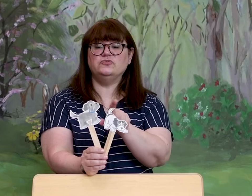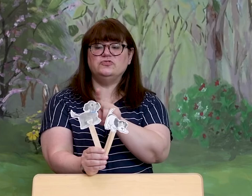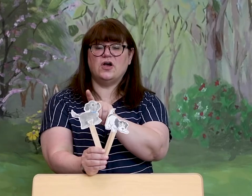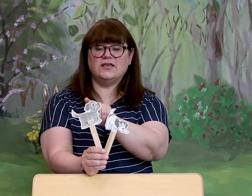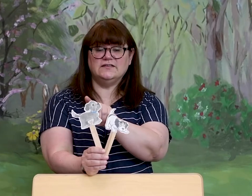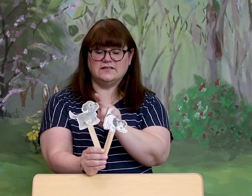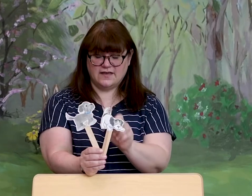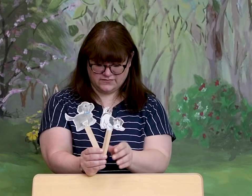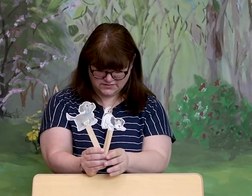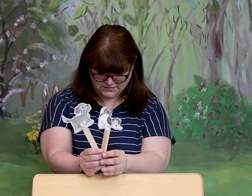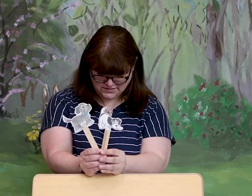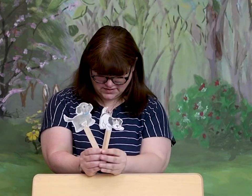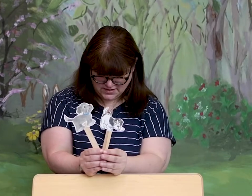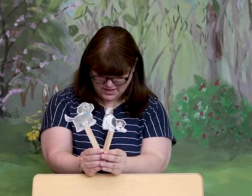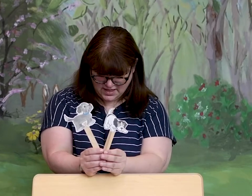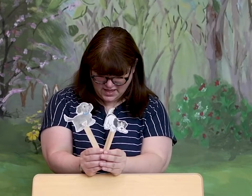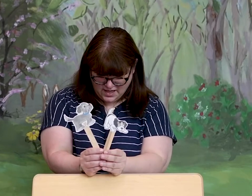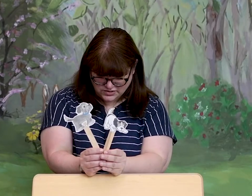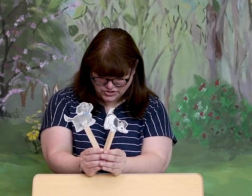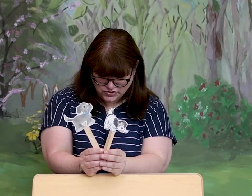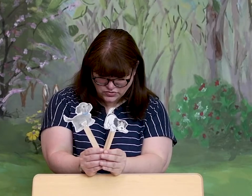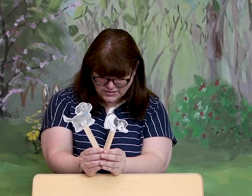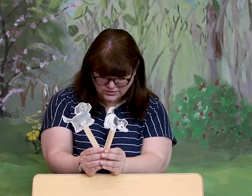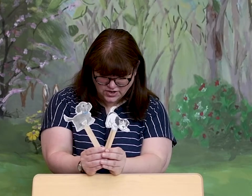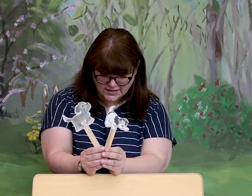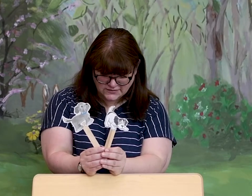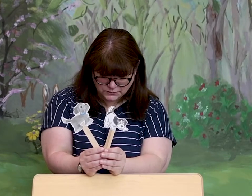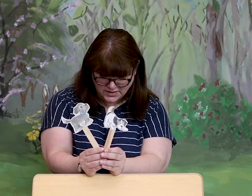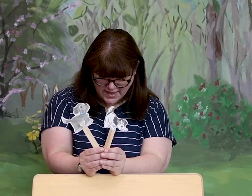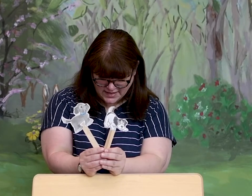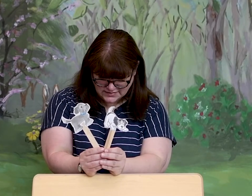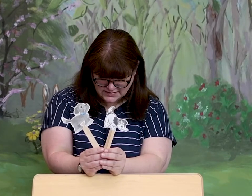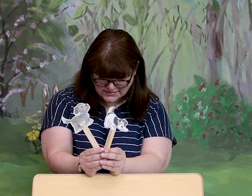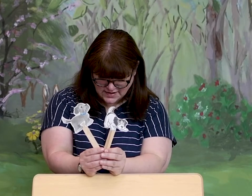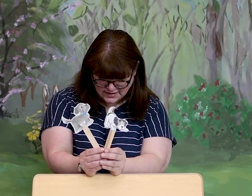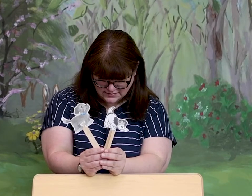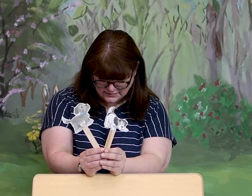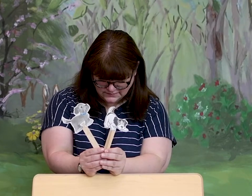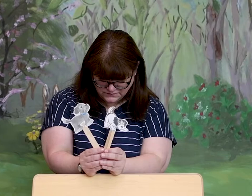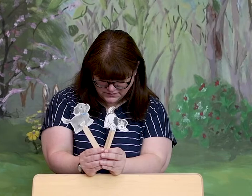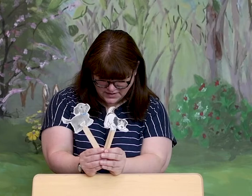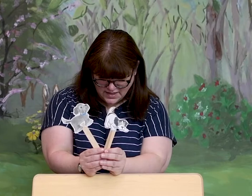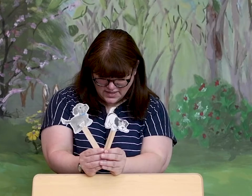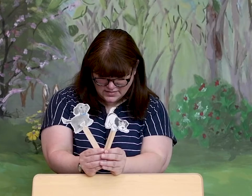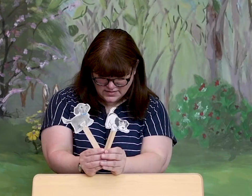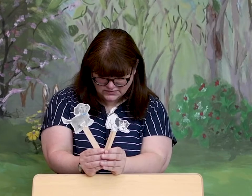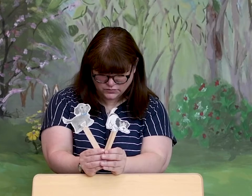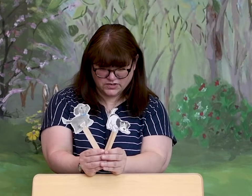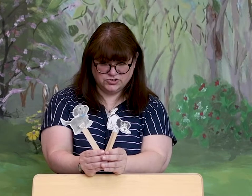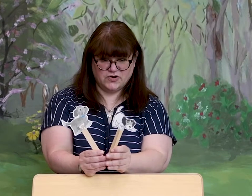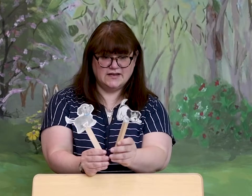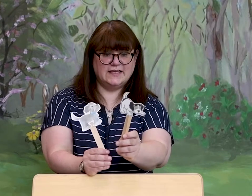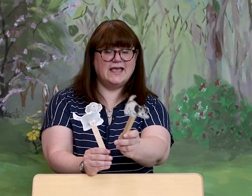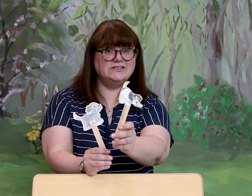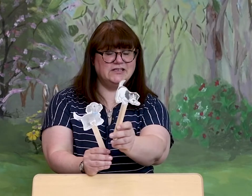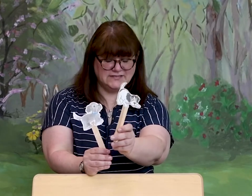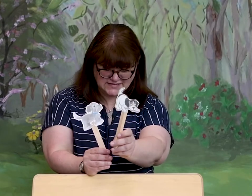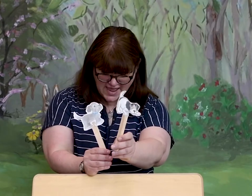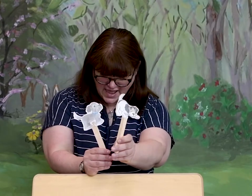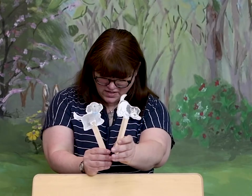doggies left. Two little doggies playing in the sun. This one tried to catch his tail,